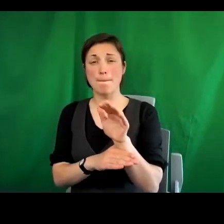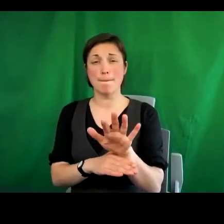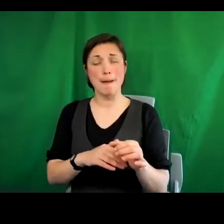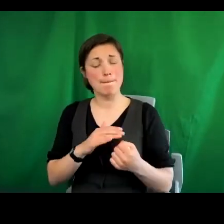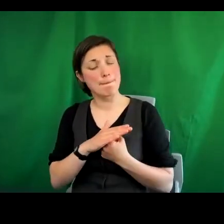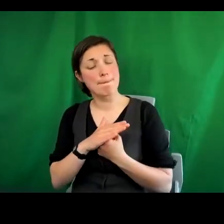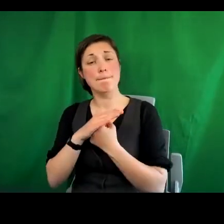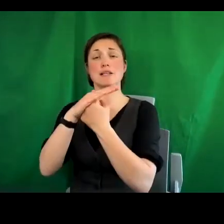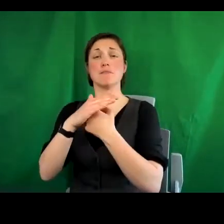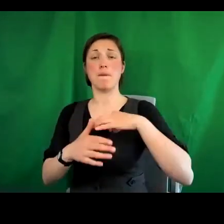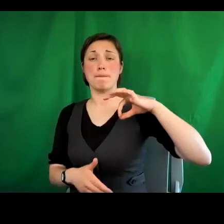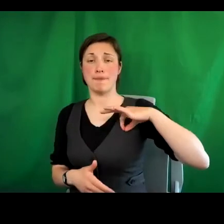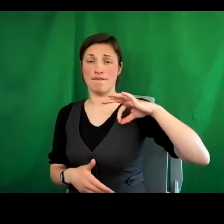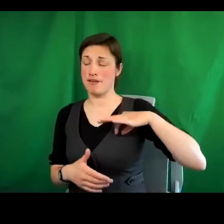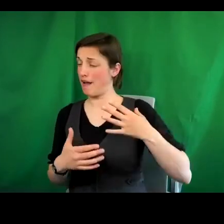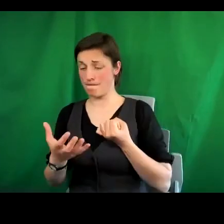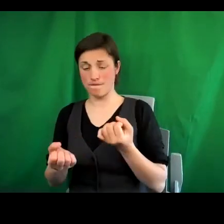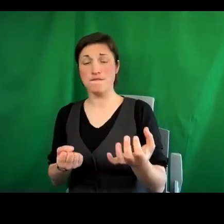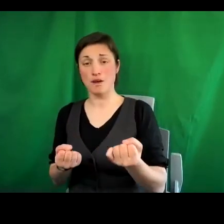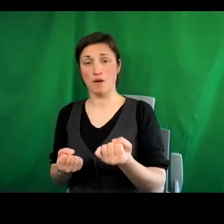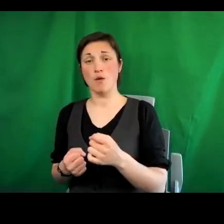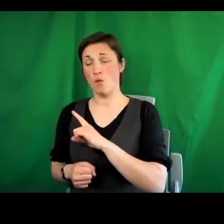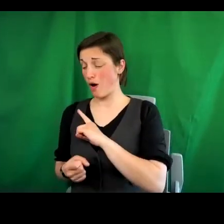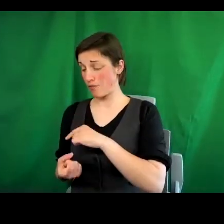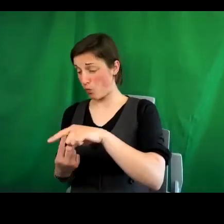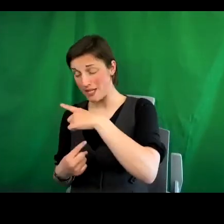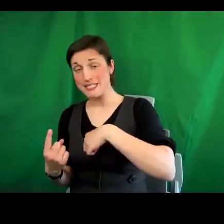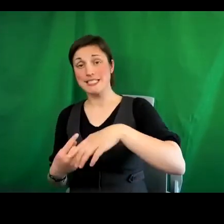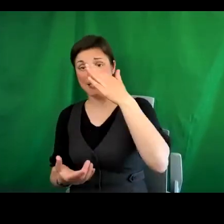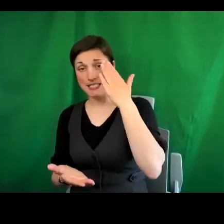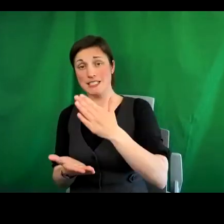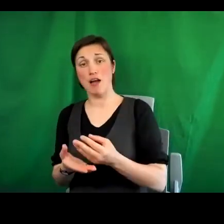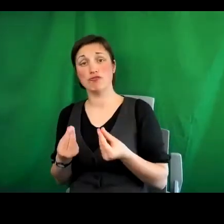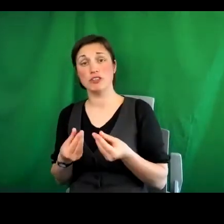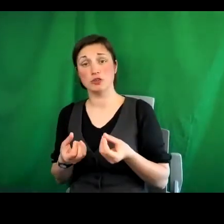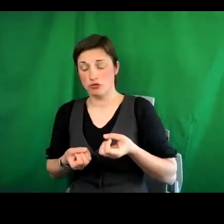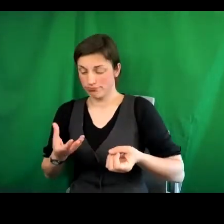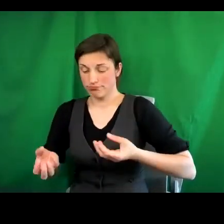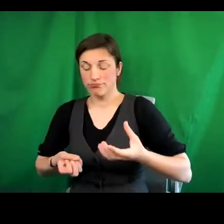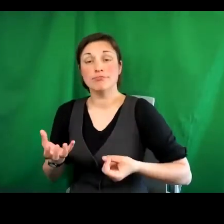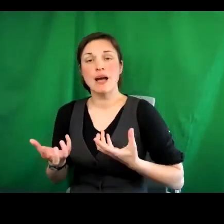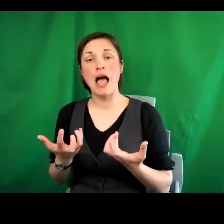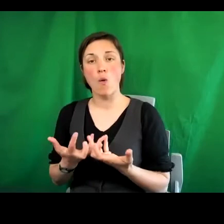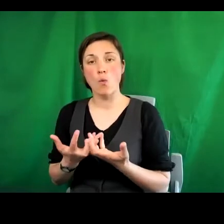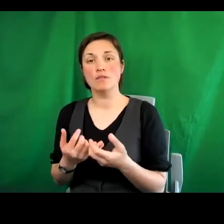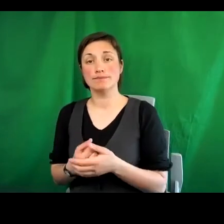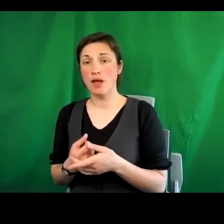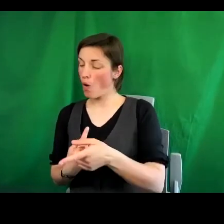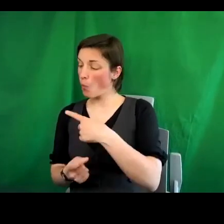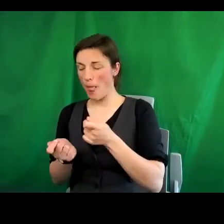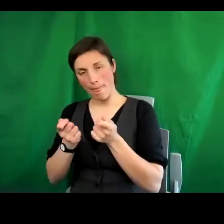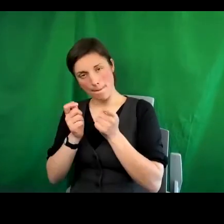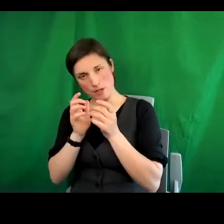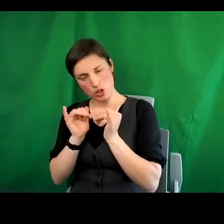how these resources should be spent. And we will monitor the progress through indicators about to what